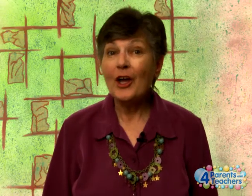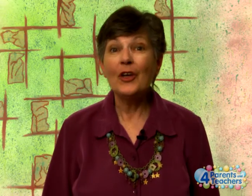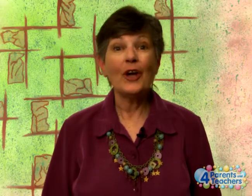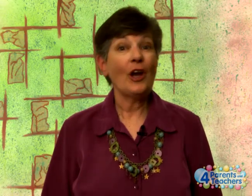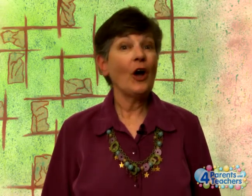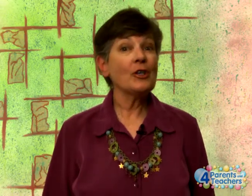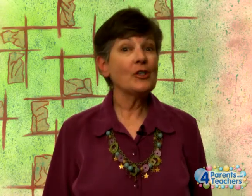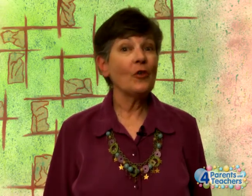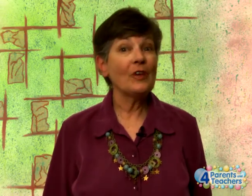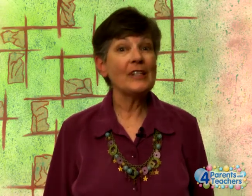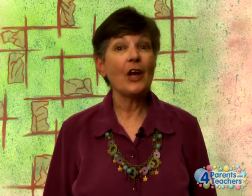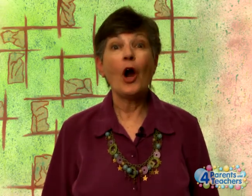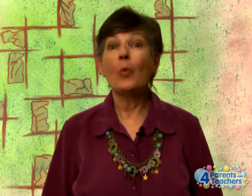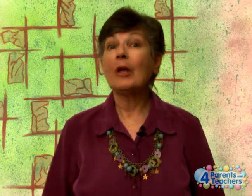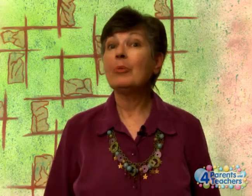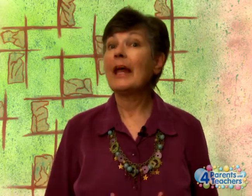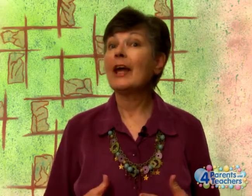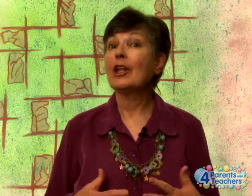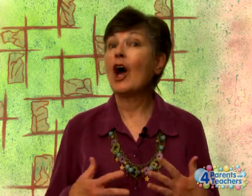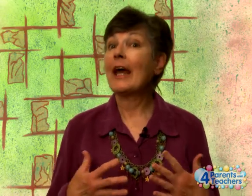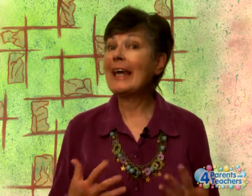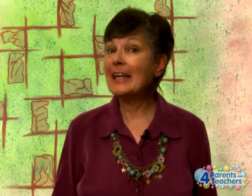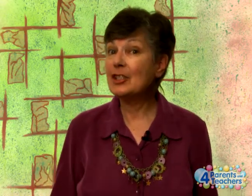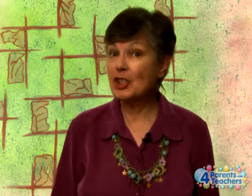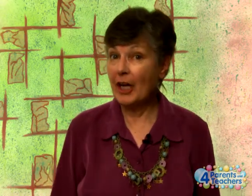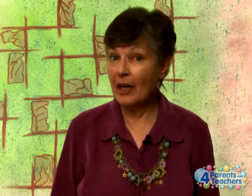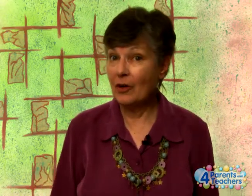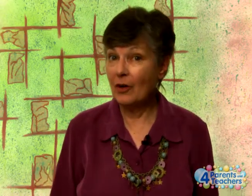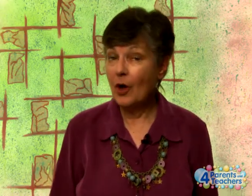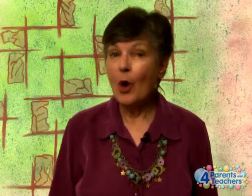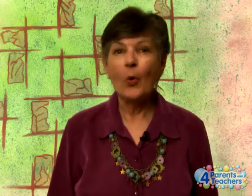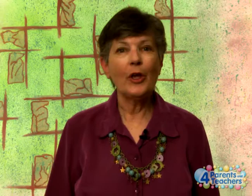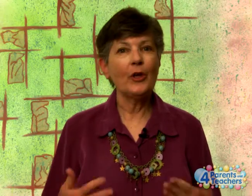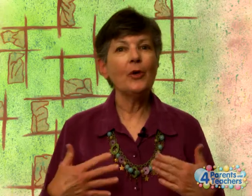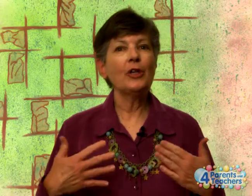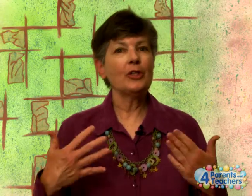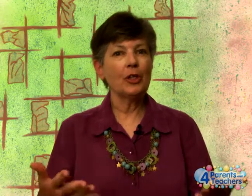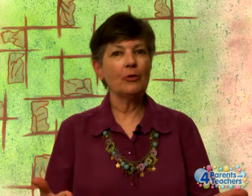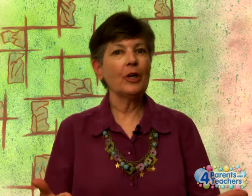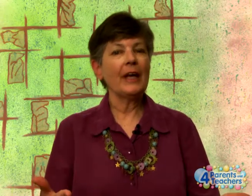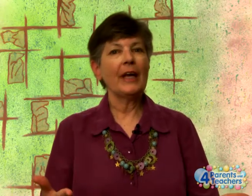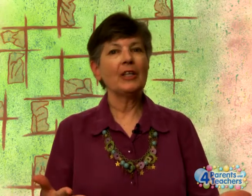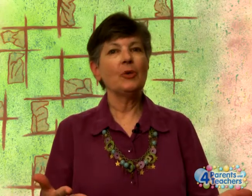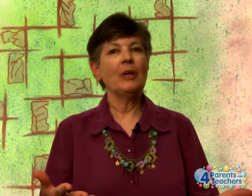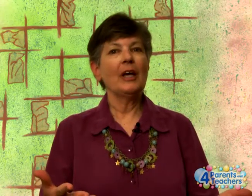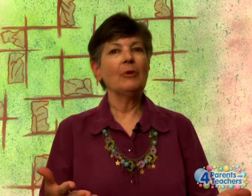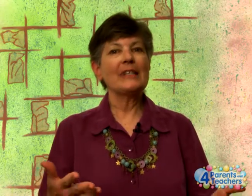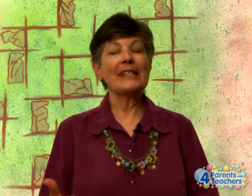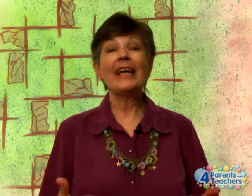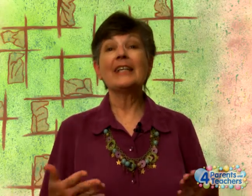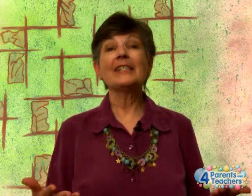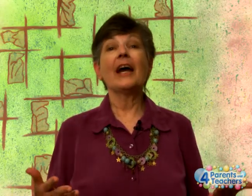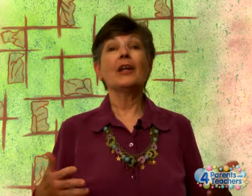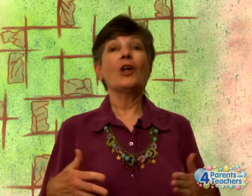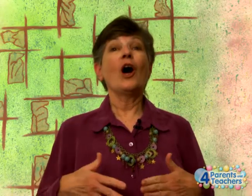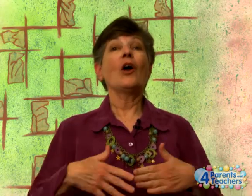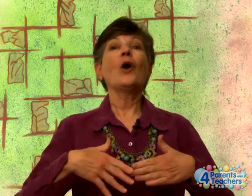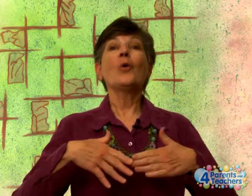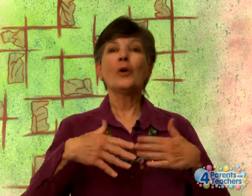you can also visit our We Play Along Kids channel, where you and your children are going to get to be able to sing and sign along with